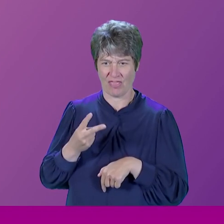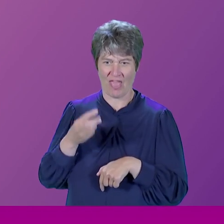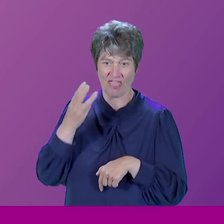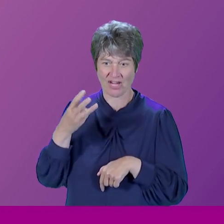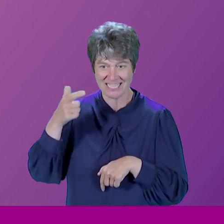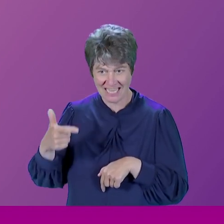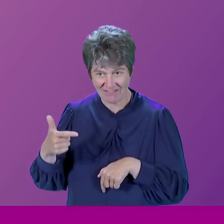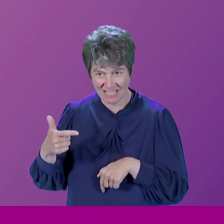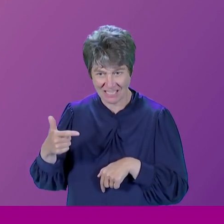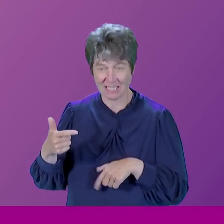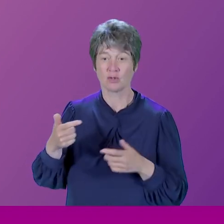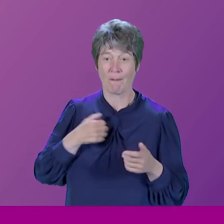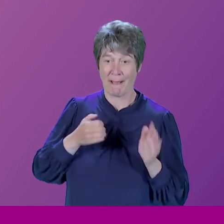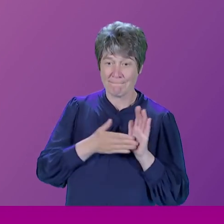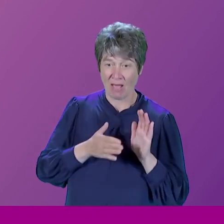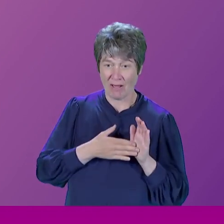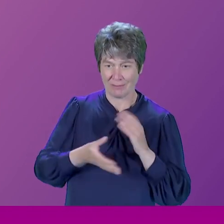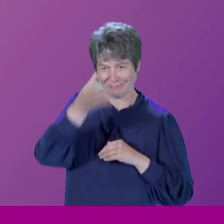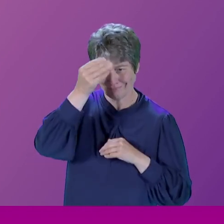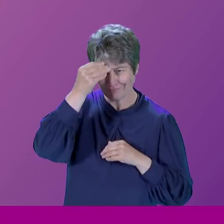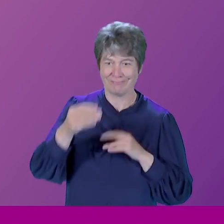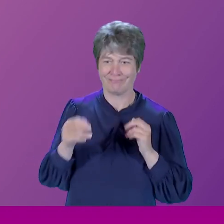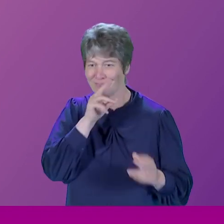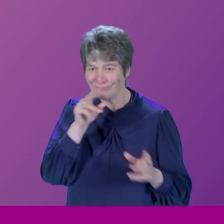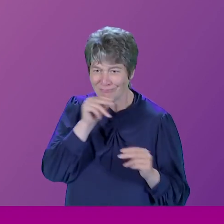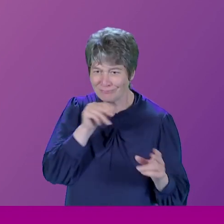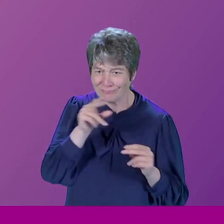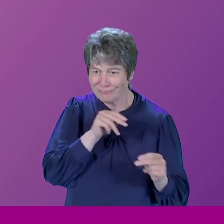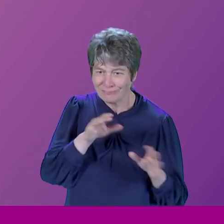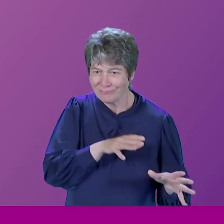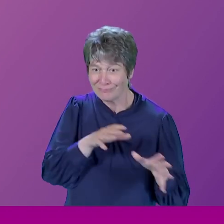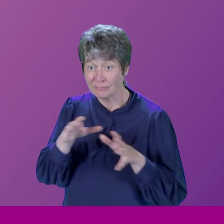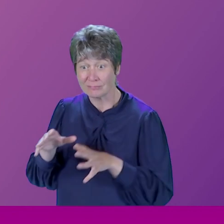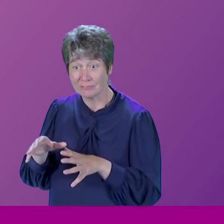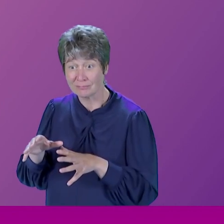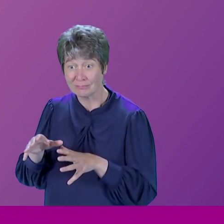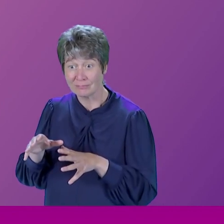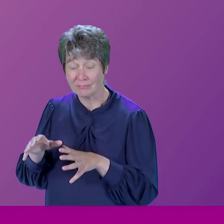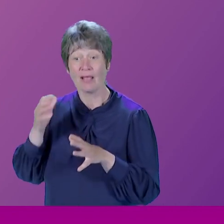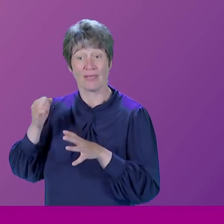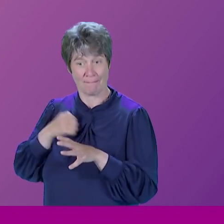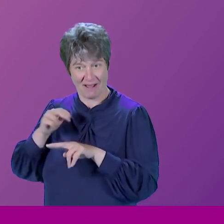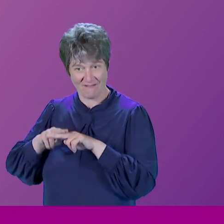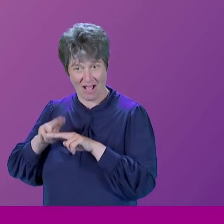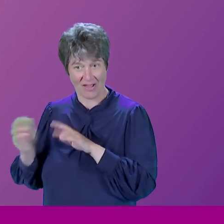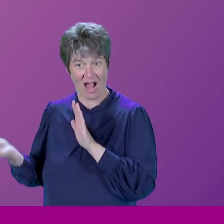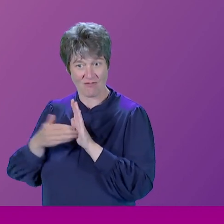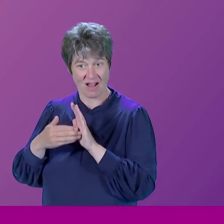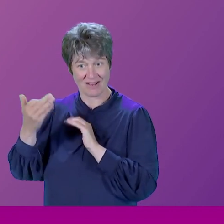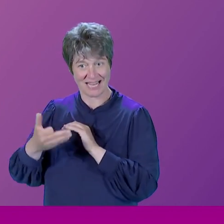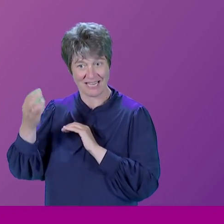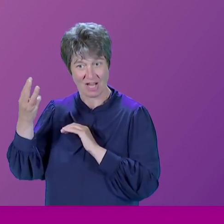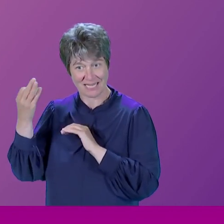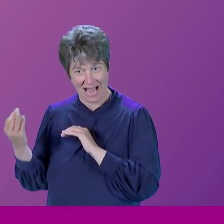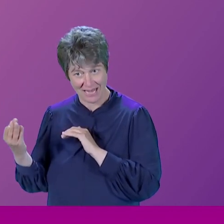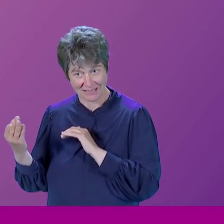He was a university man. He gravitated towards Oxford. He found out about the refugee children. He went there, my parents met,